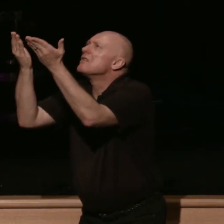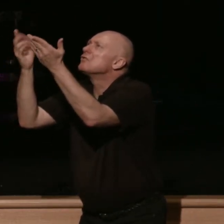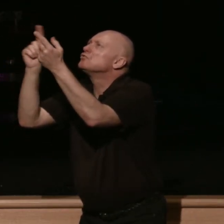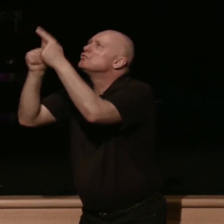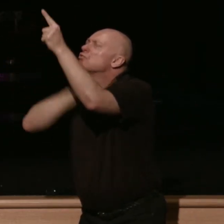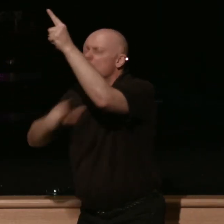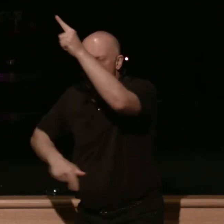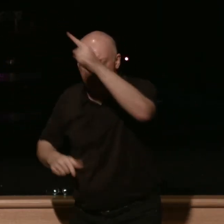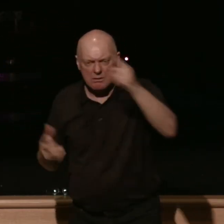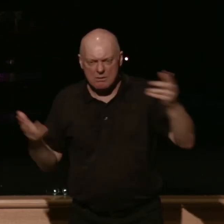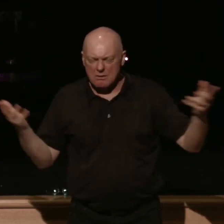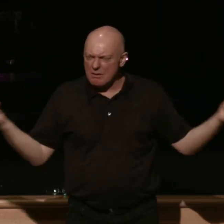what